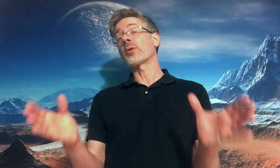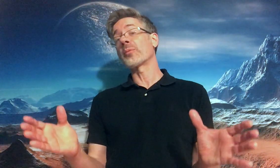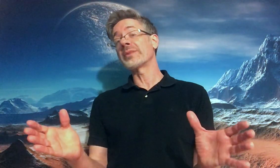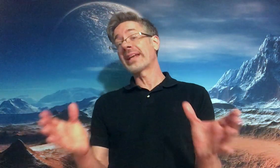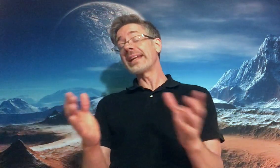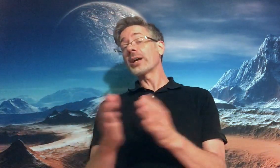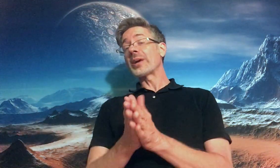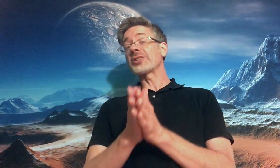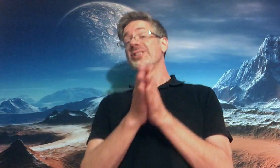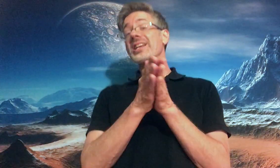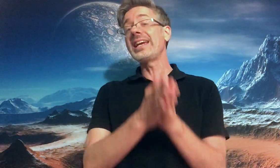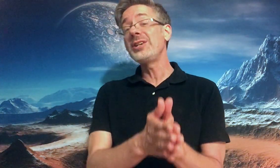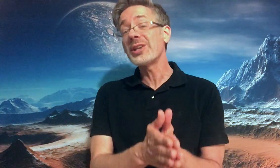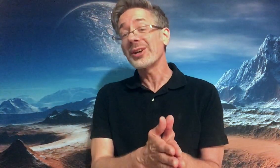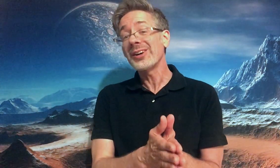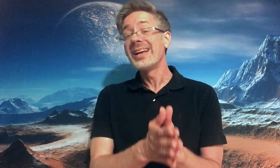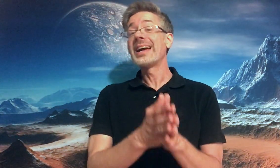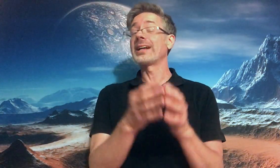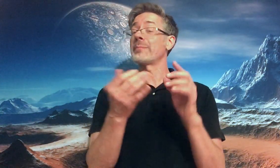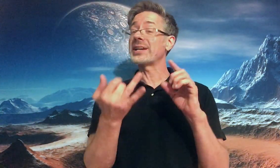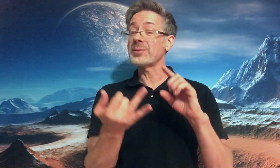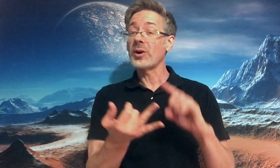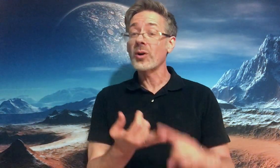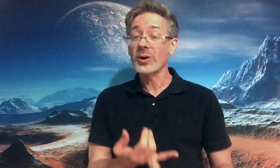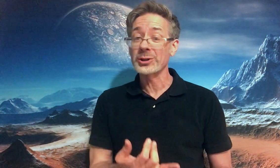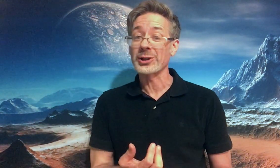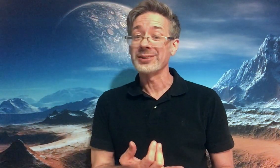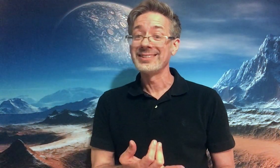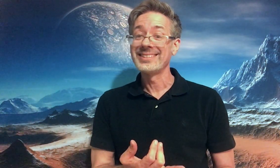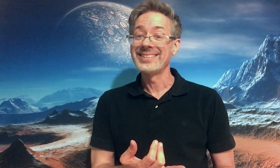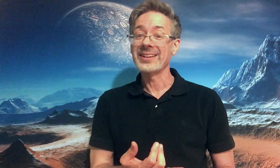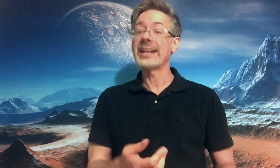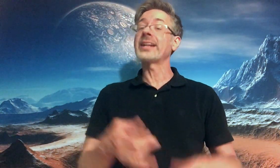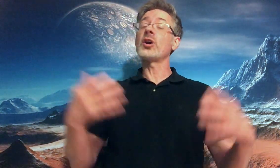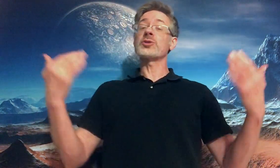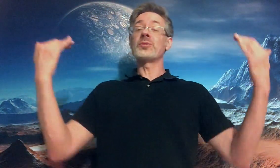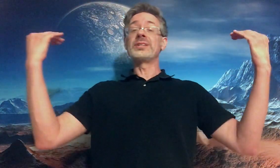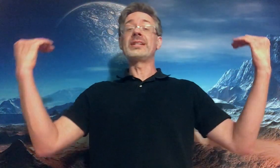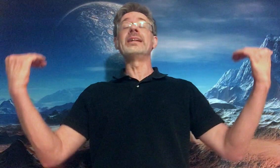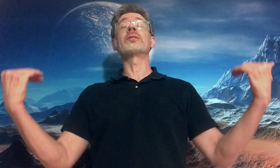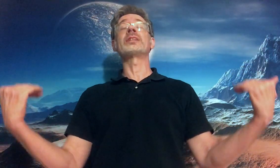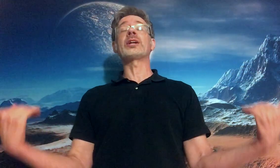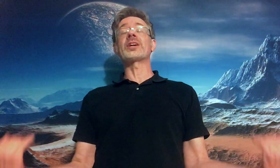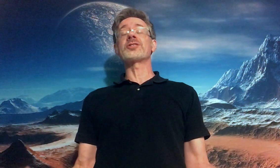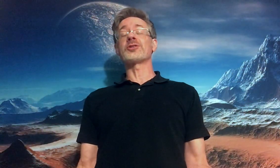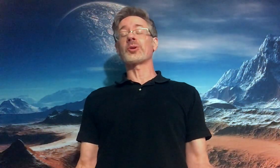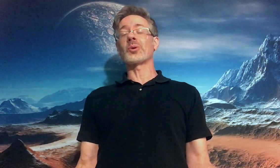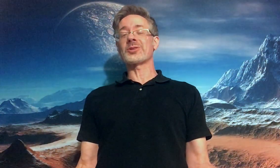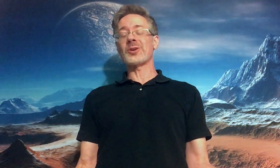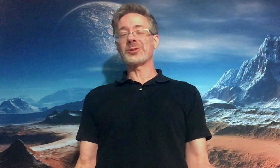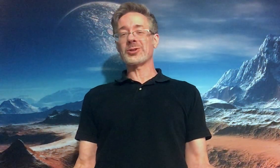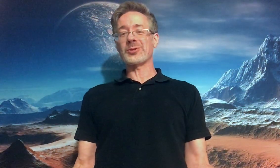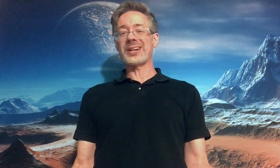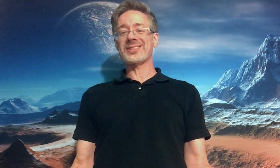getting erections easier, and it makes them harder. Okay? And also decreases your cortisol and your stress.